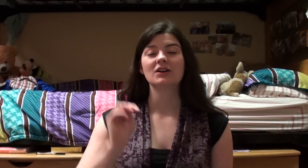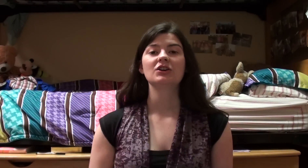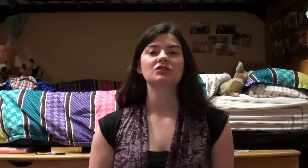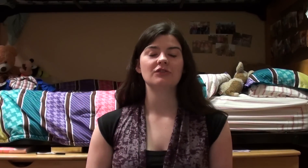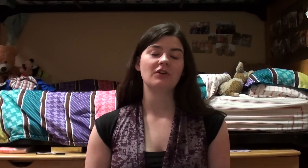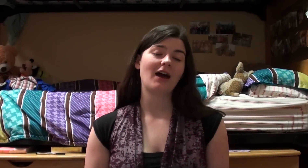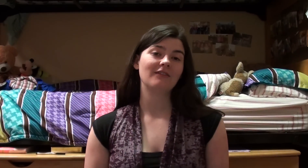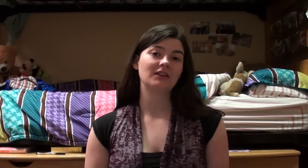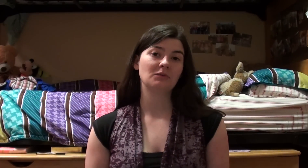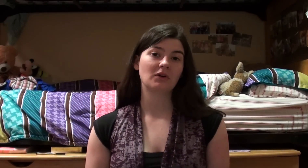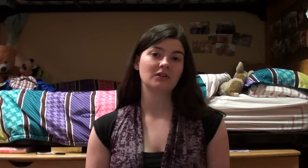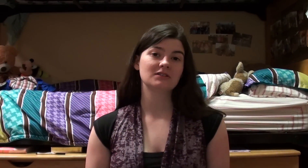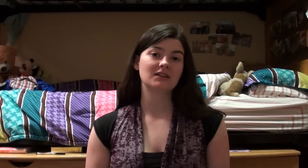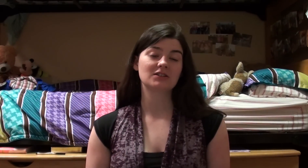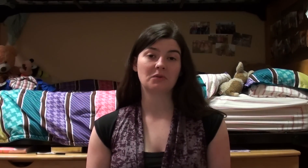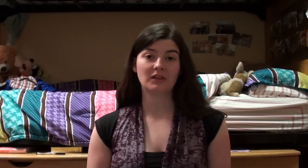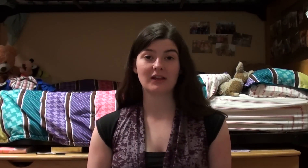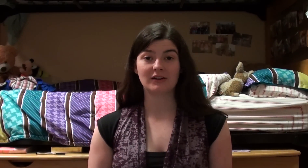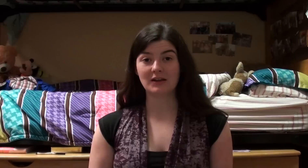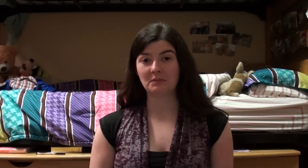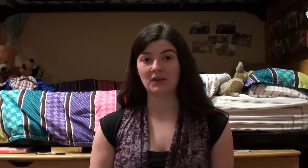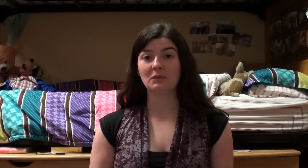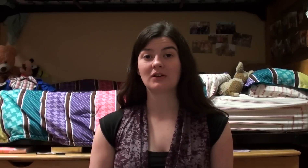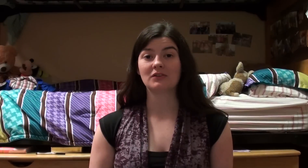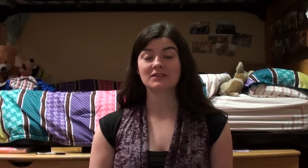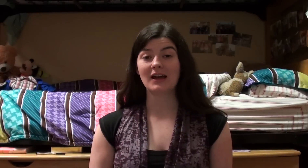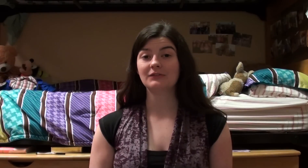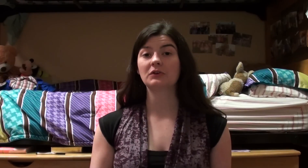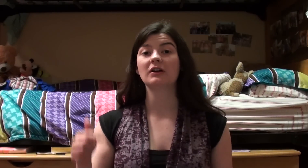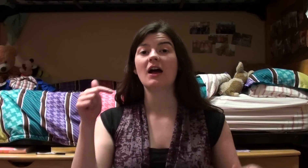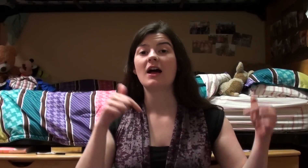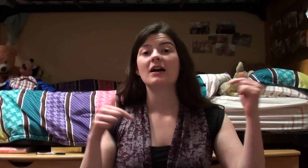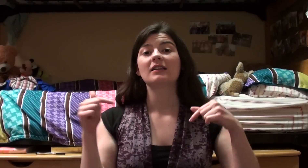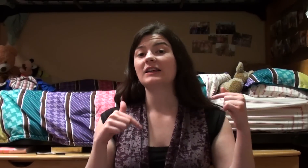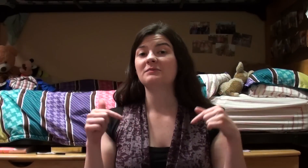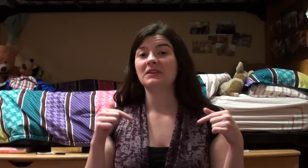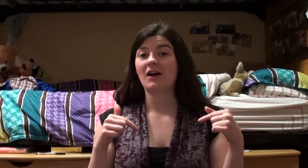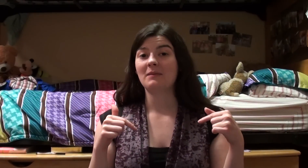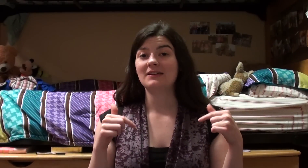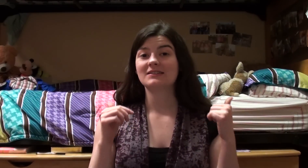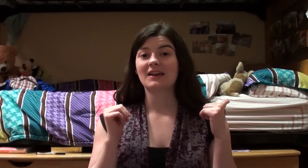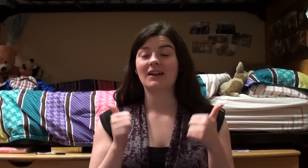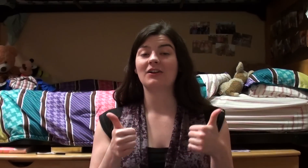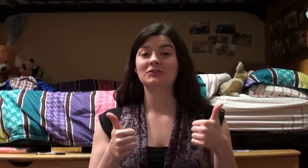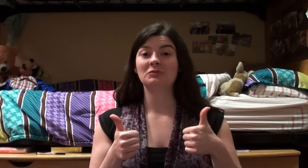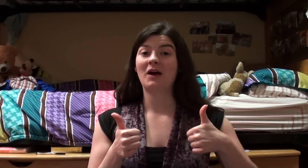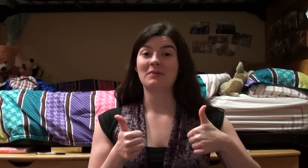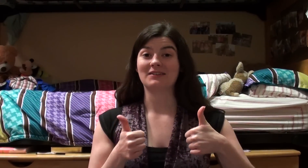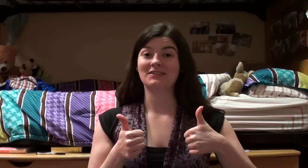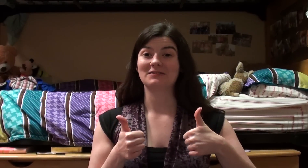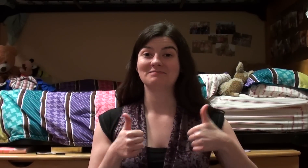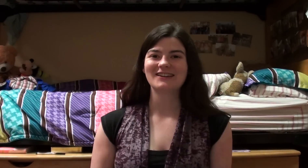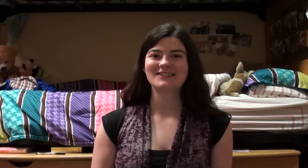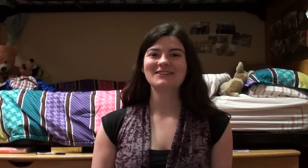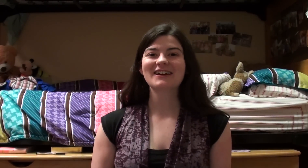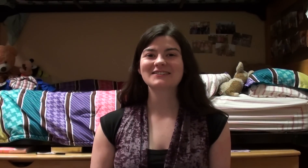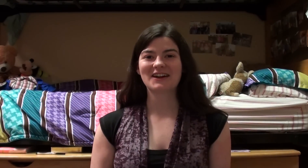so if you have any words that start with the letter M that you want to know the sign for, leave them in the comments, and I'll do my best. Till I see you next time.